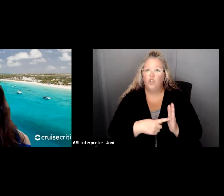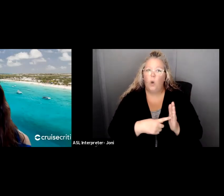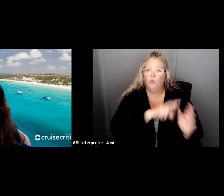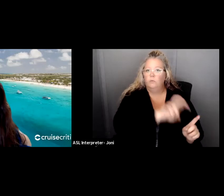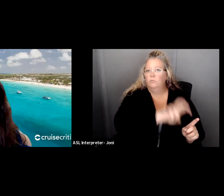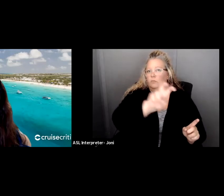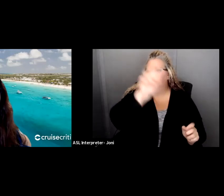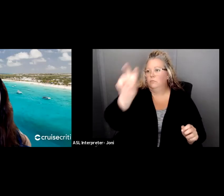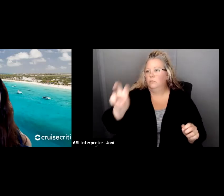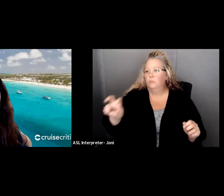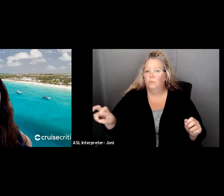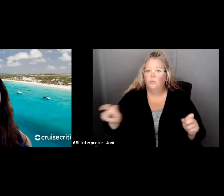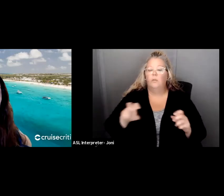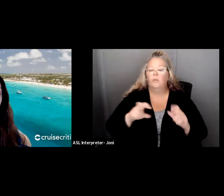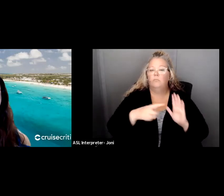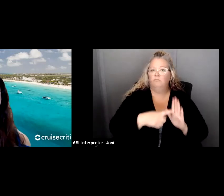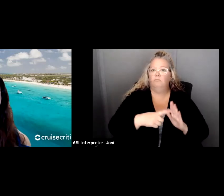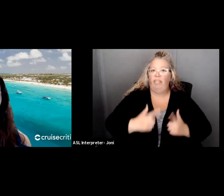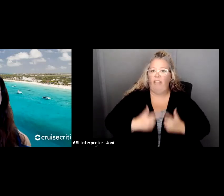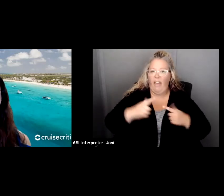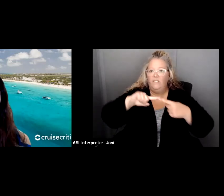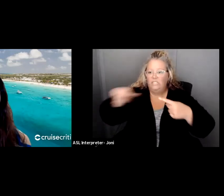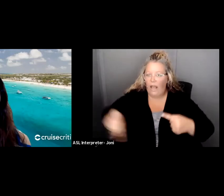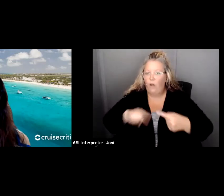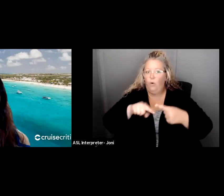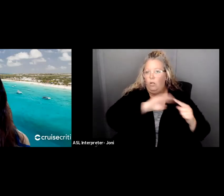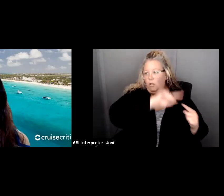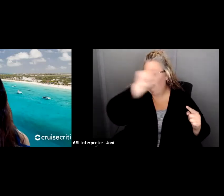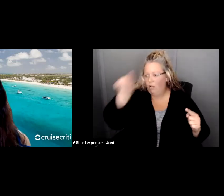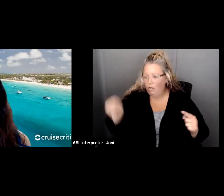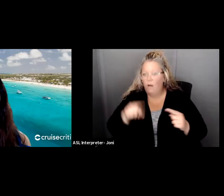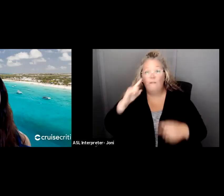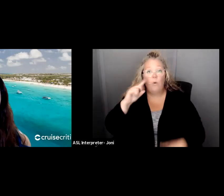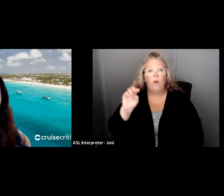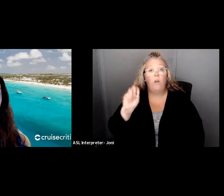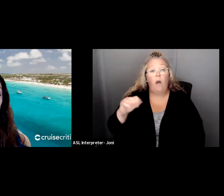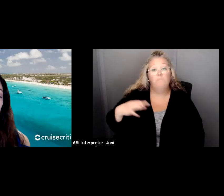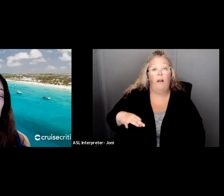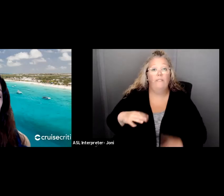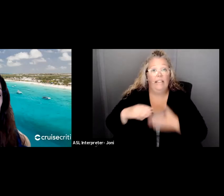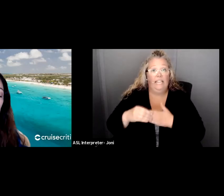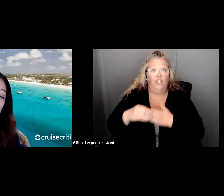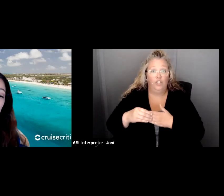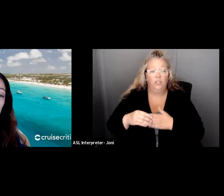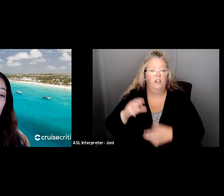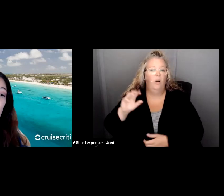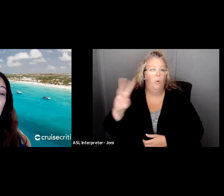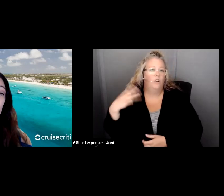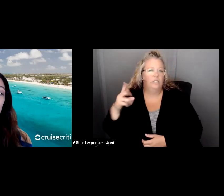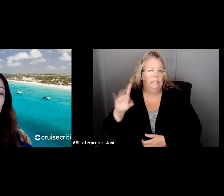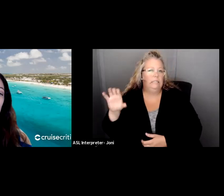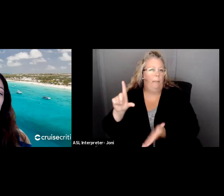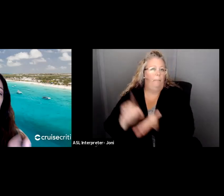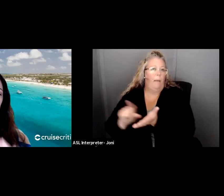It's a capacity building guide for nonprofit leaders. And it was published, Washington, D.C., by BoardSource in 2005.